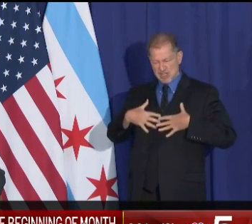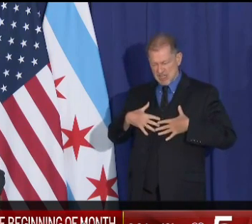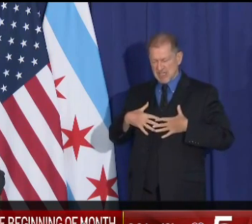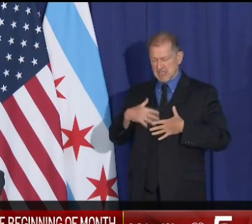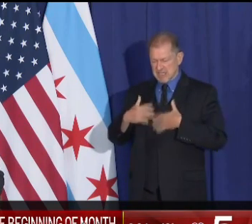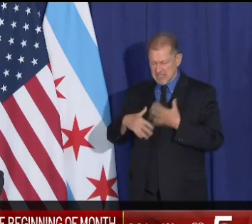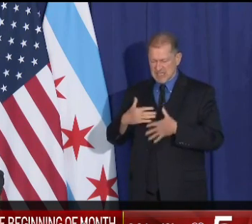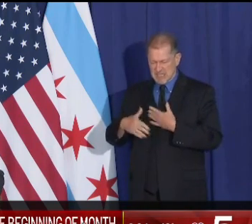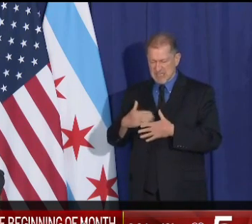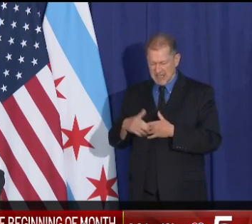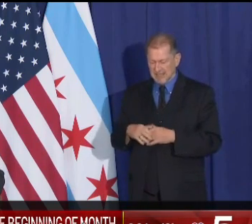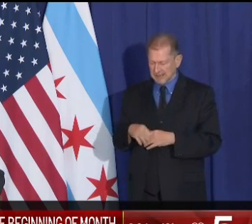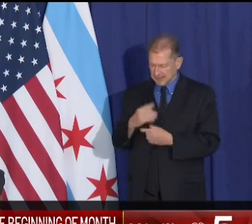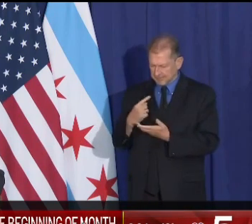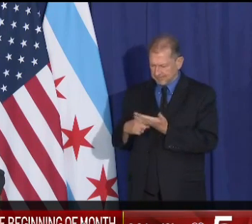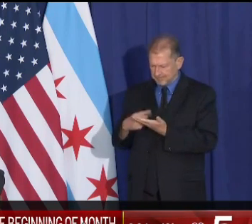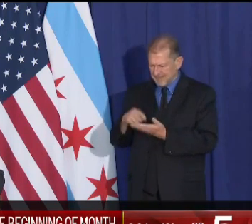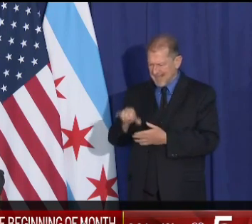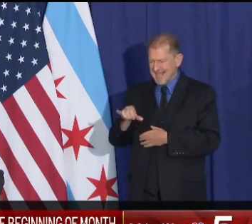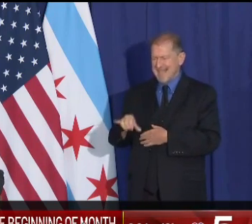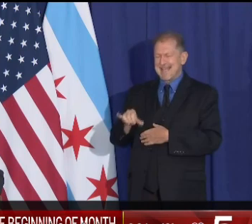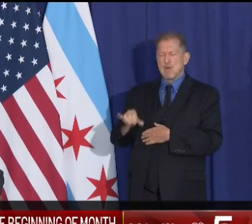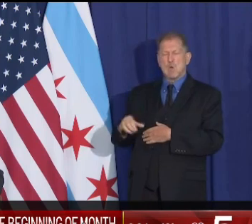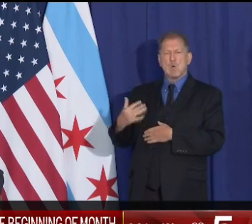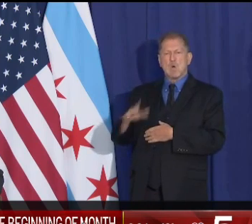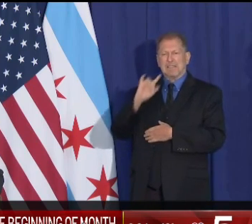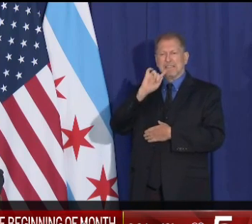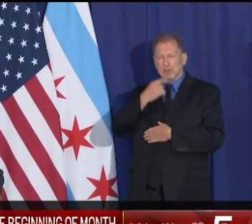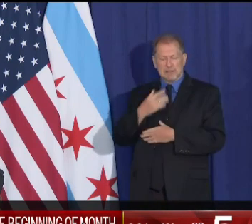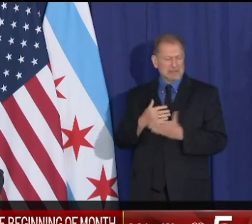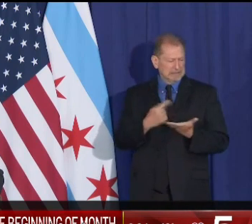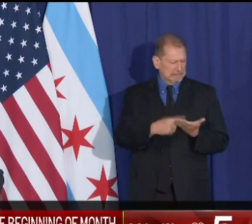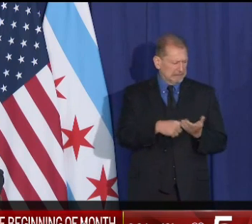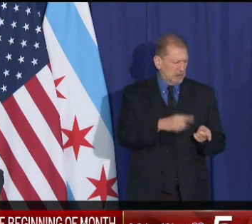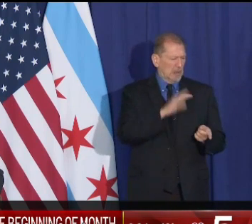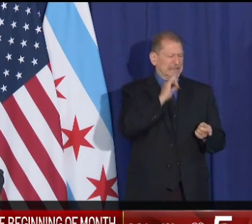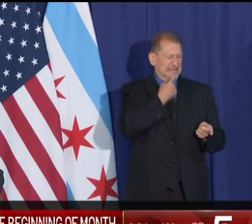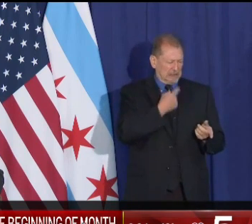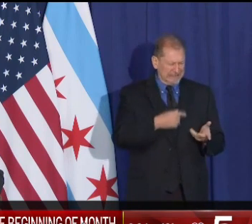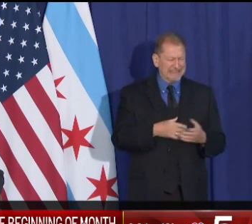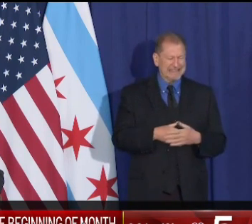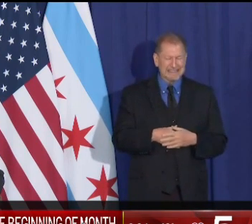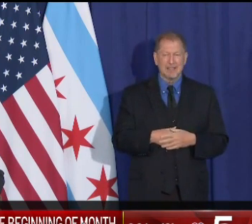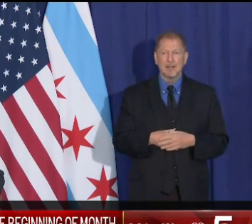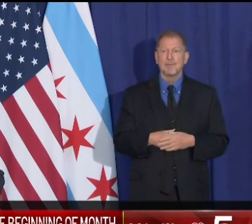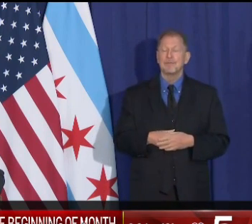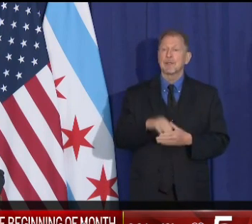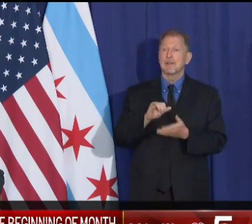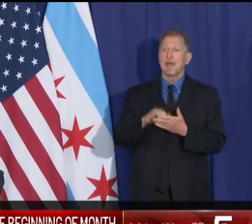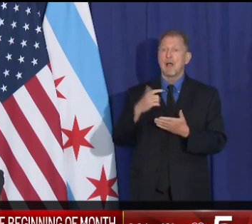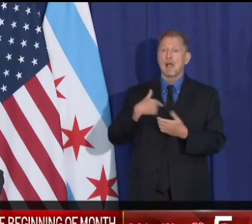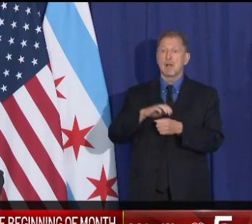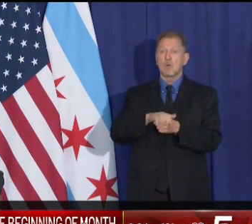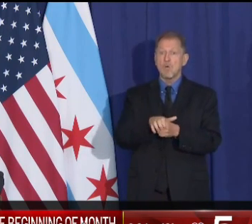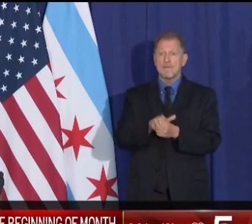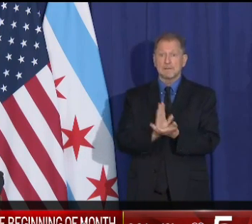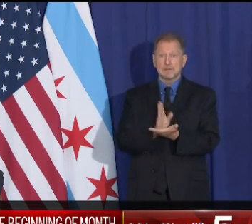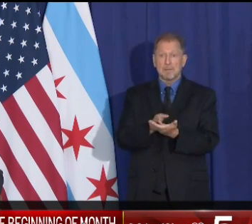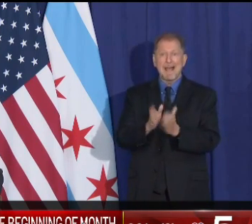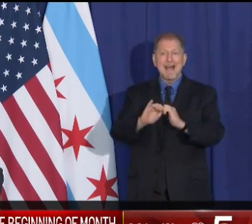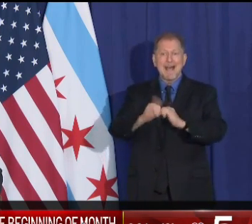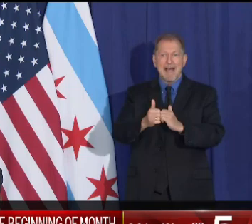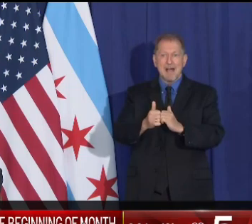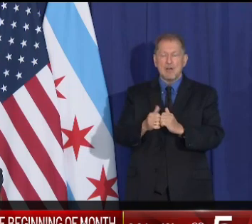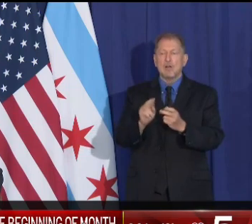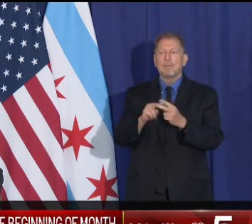long after they have tested negative. Stopping COVID-19 spreads starts with each